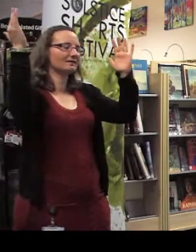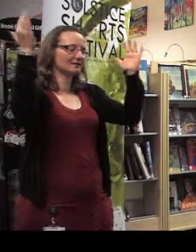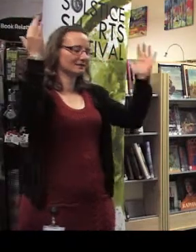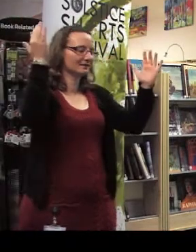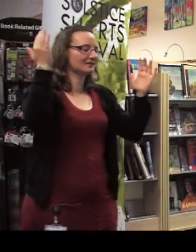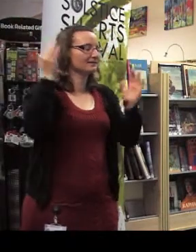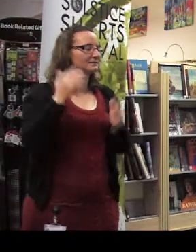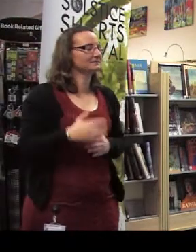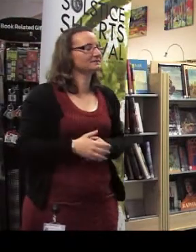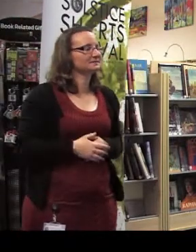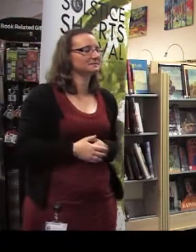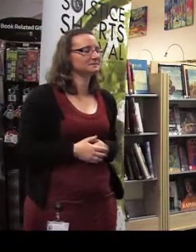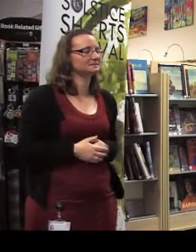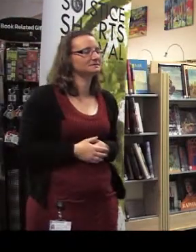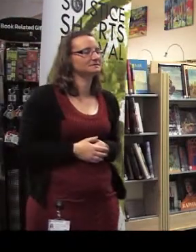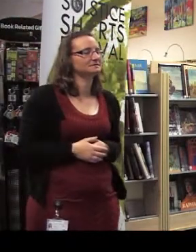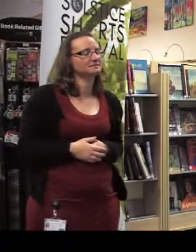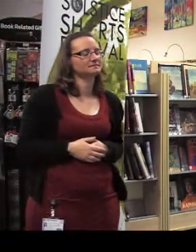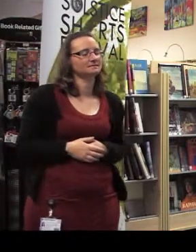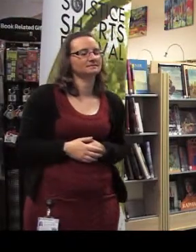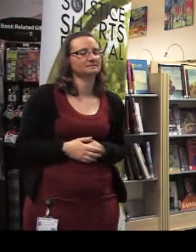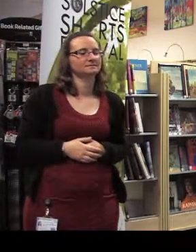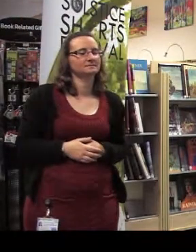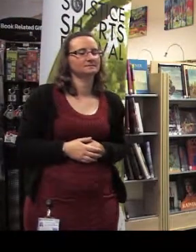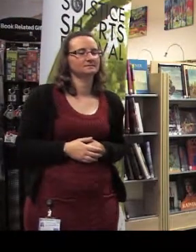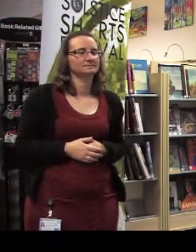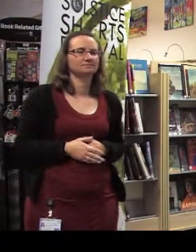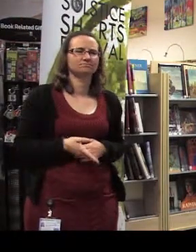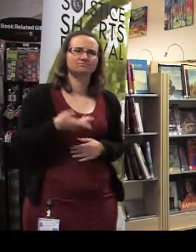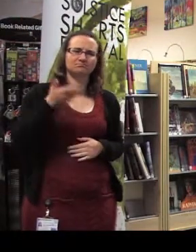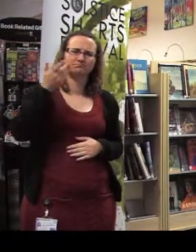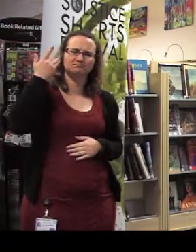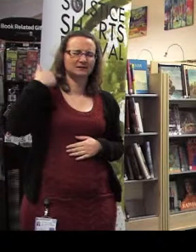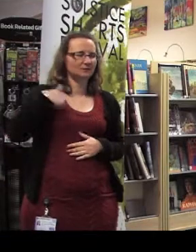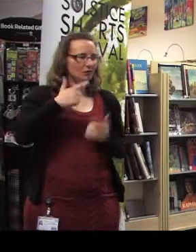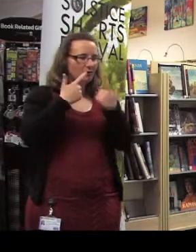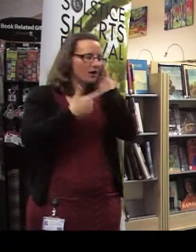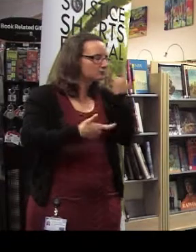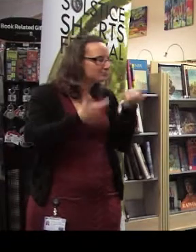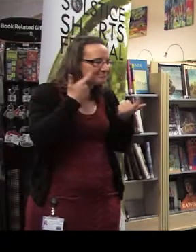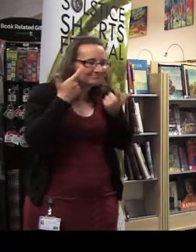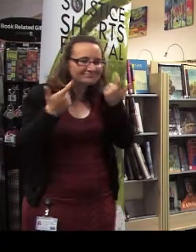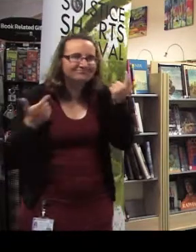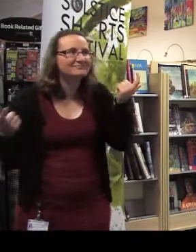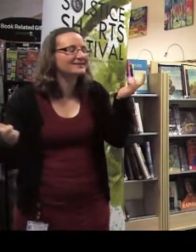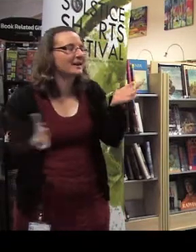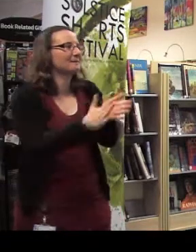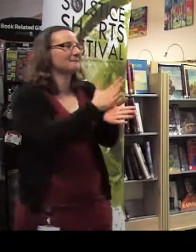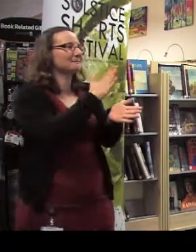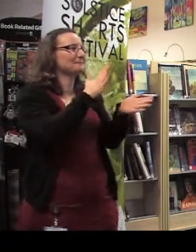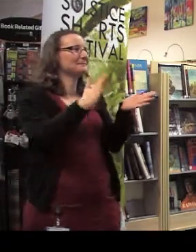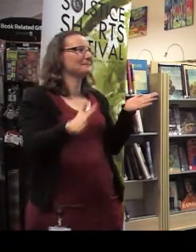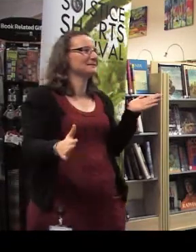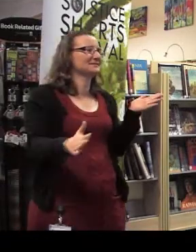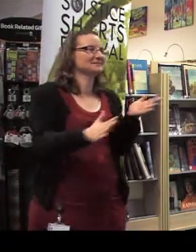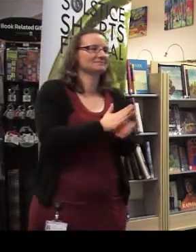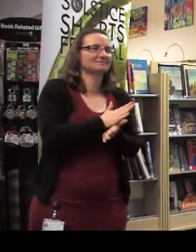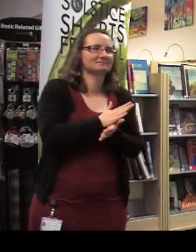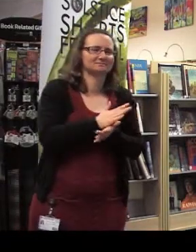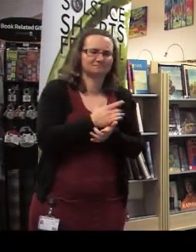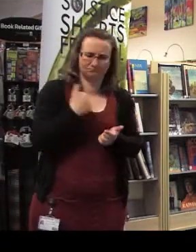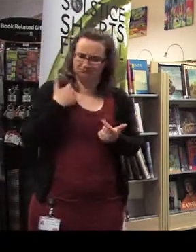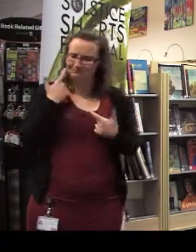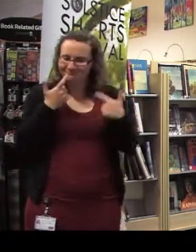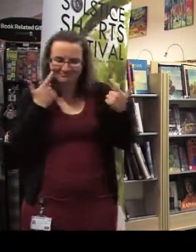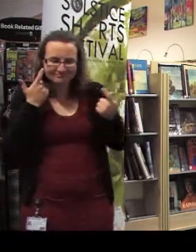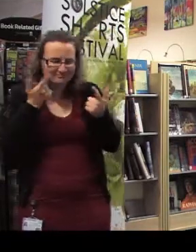I used to search for happiness, and I used to follow